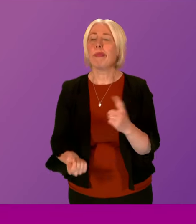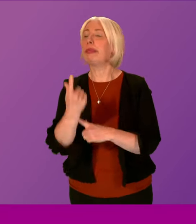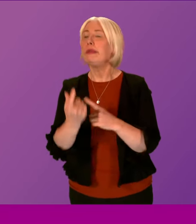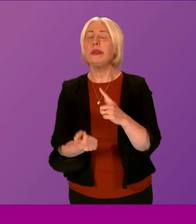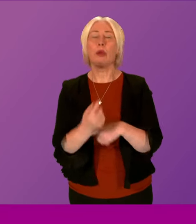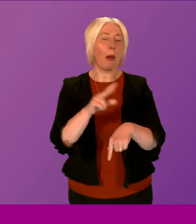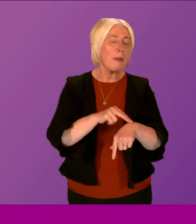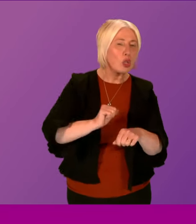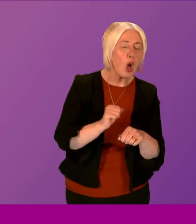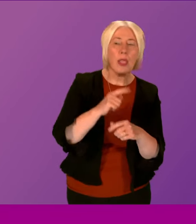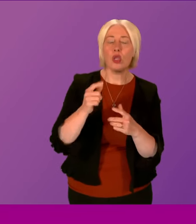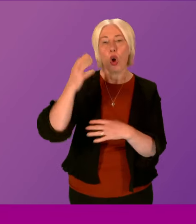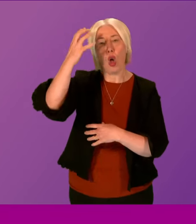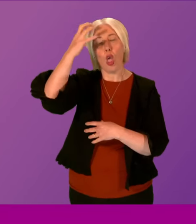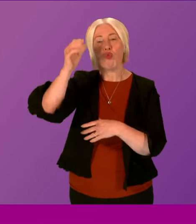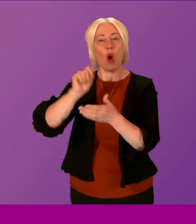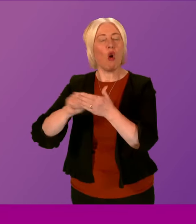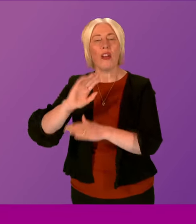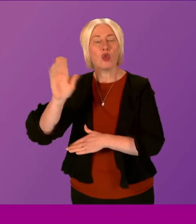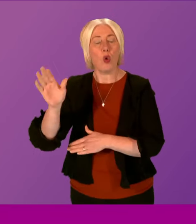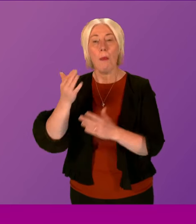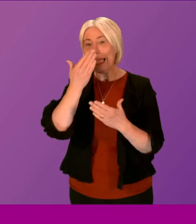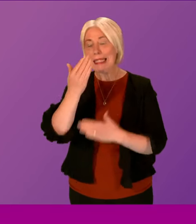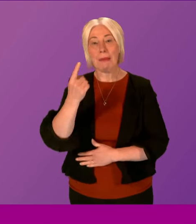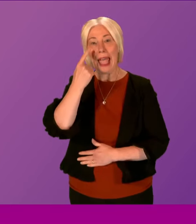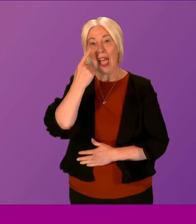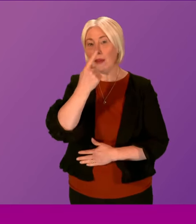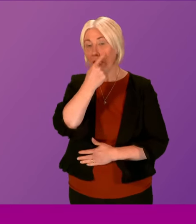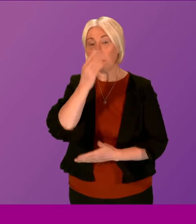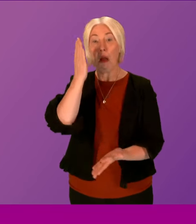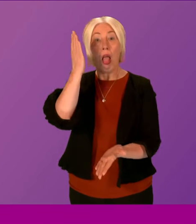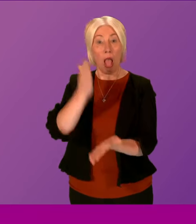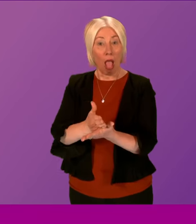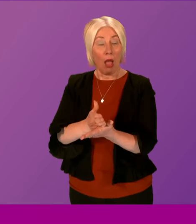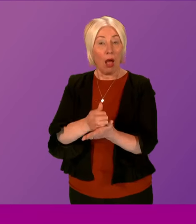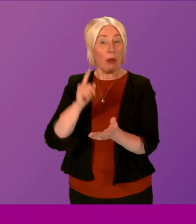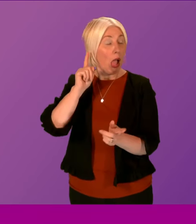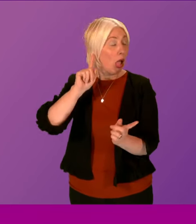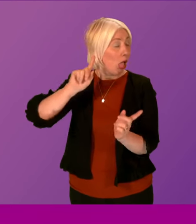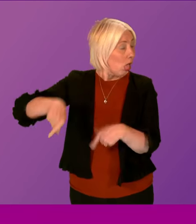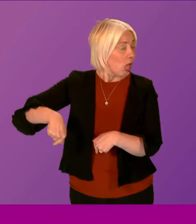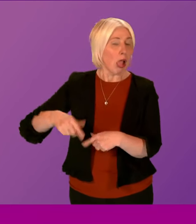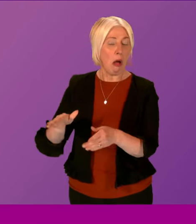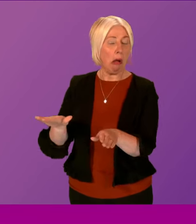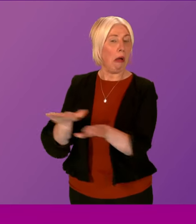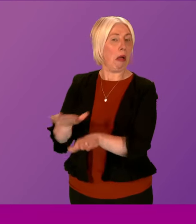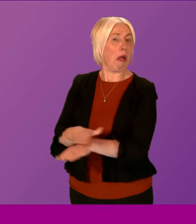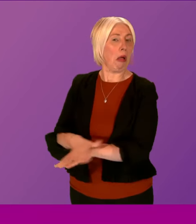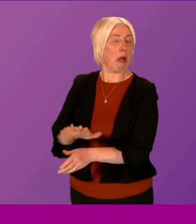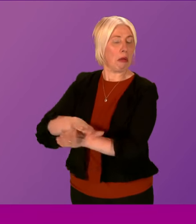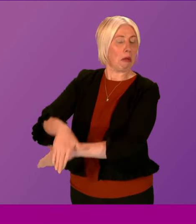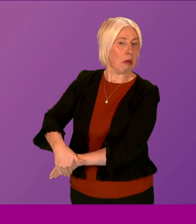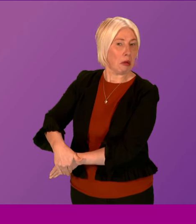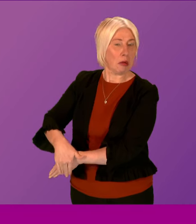or the Crown Office. It seems that evidence was deliberately ignored and suppressed. The truth only